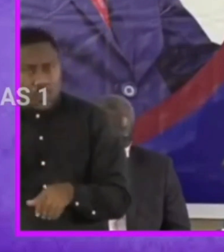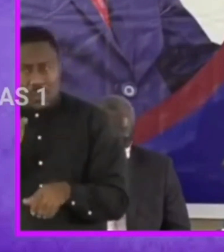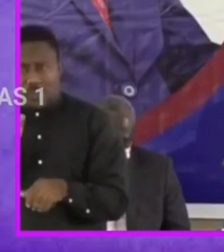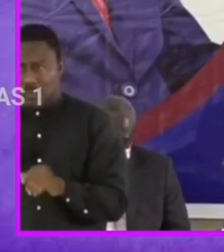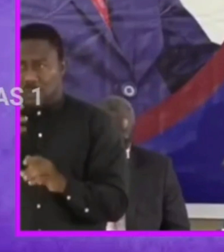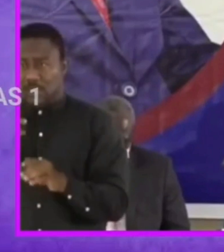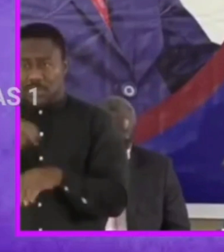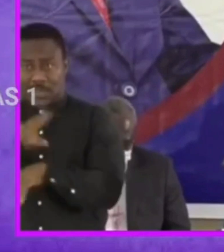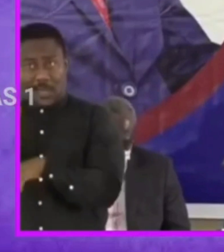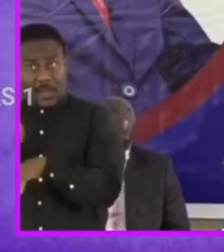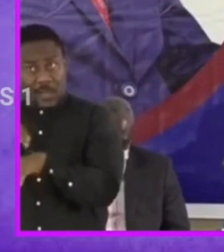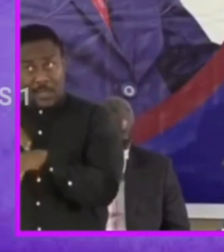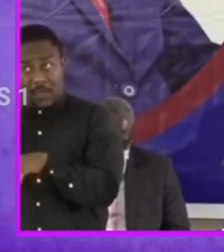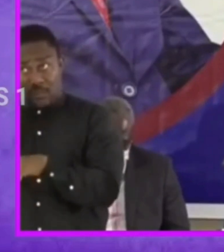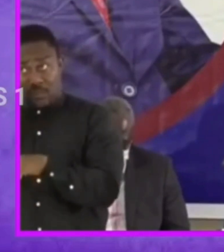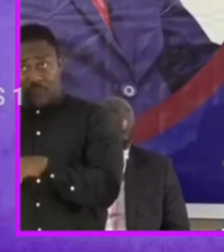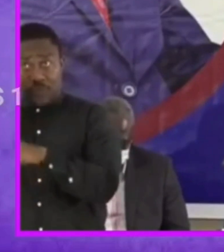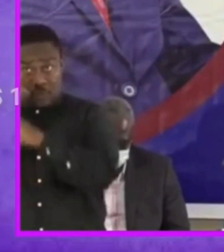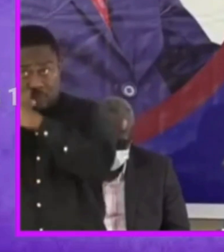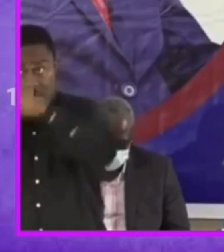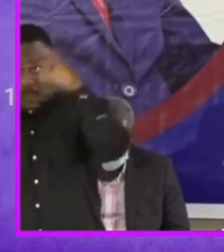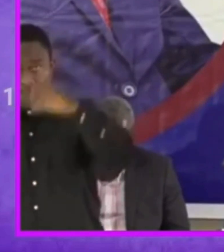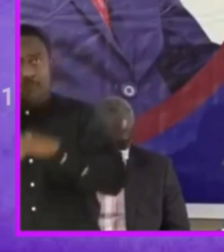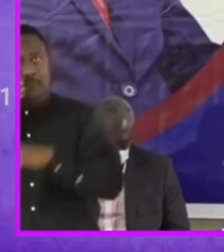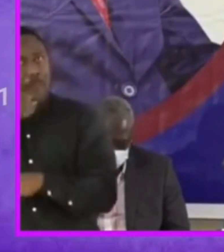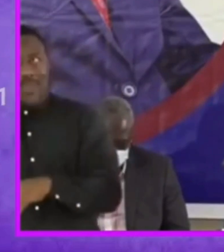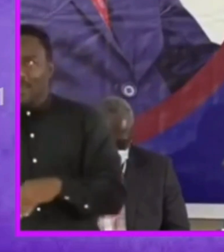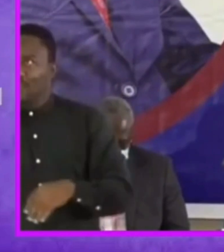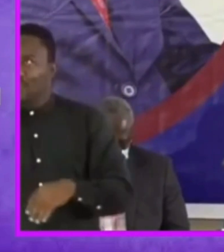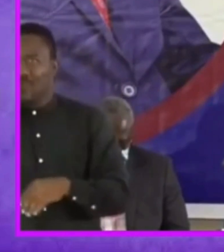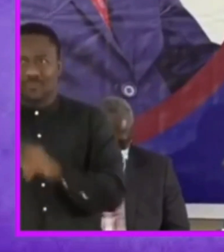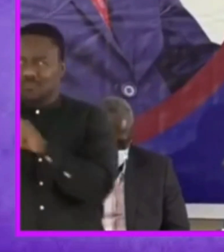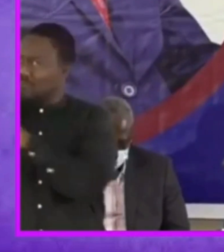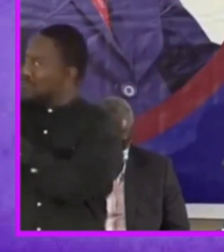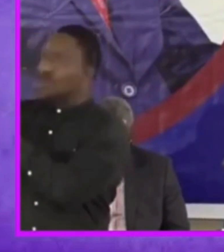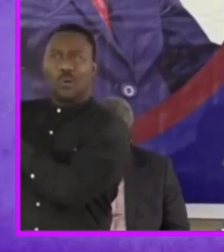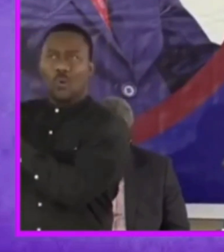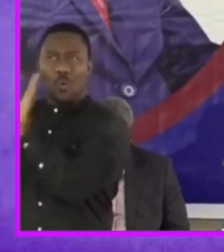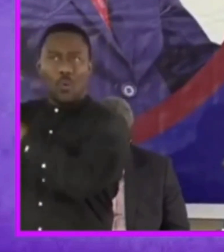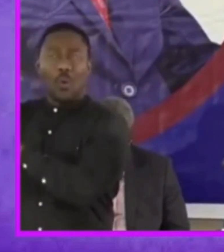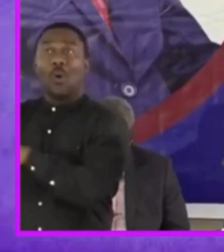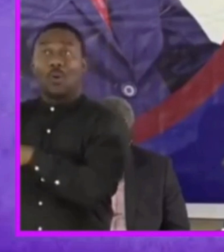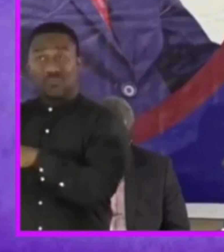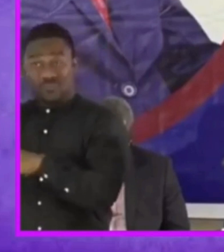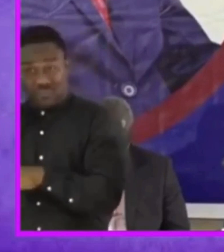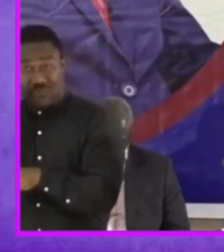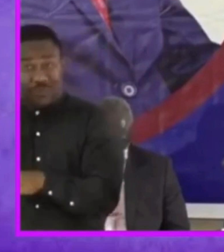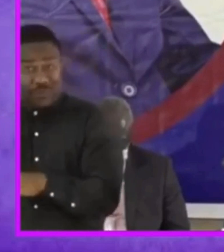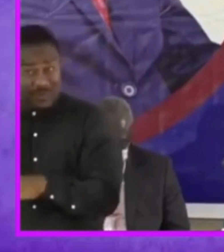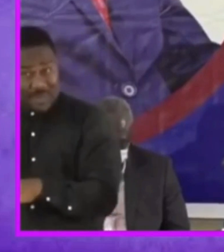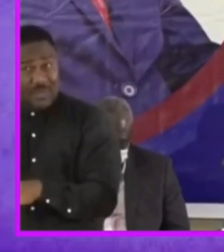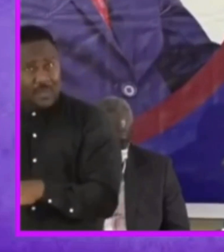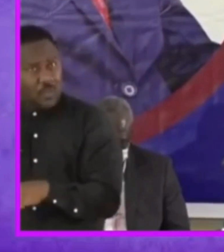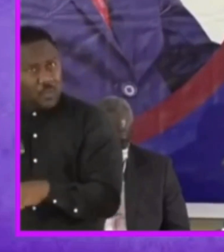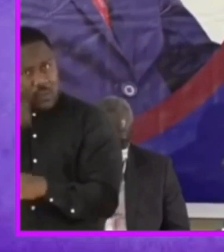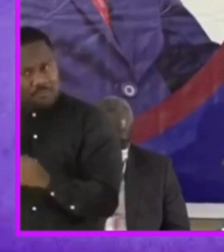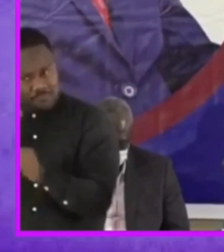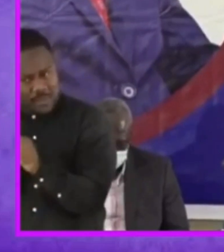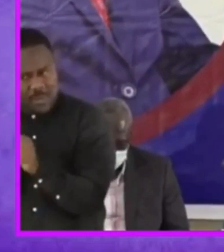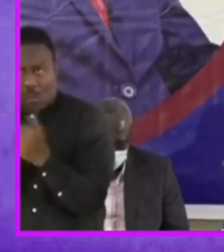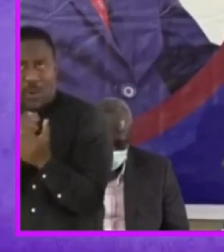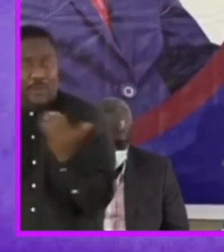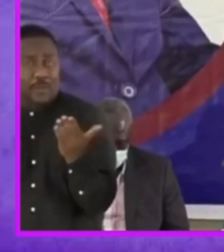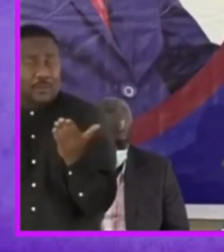nation's fortunes are going to be better it's better ahead of us and not behind us and it's we make it as we want it